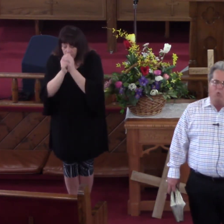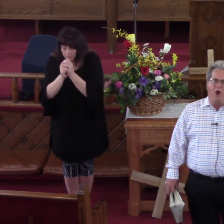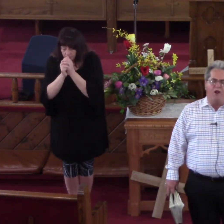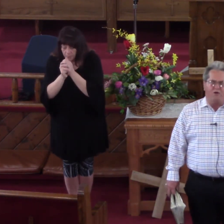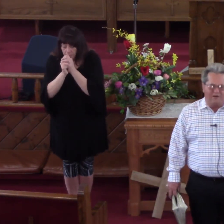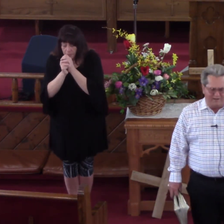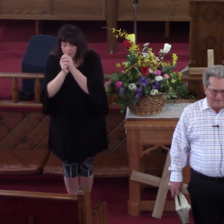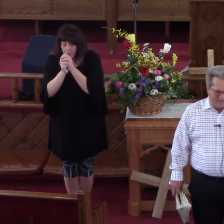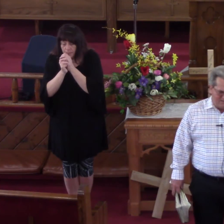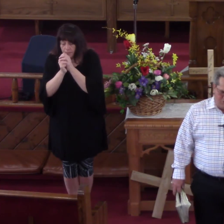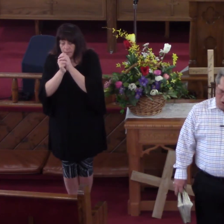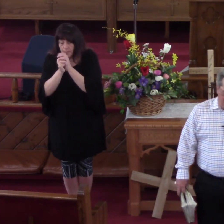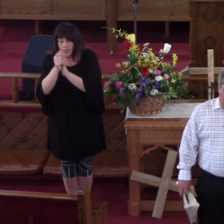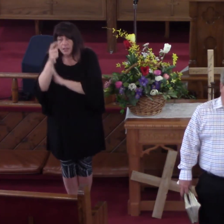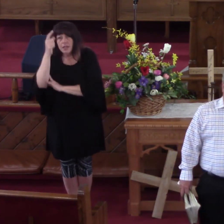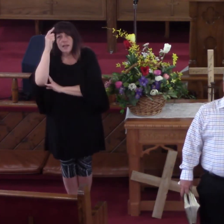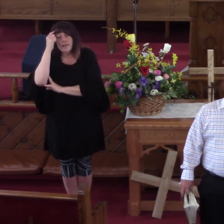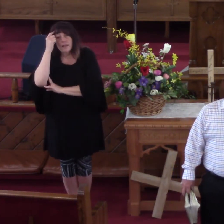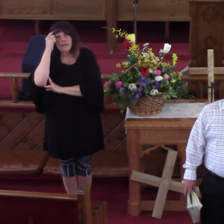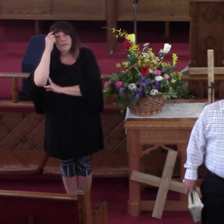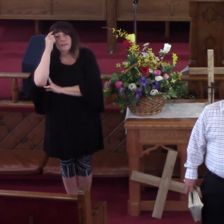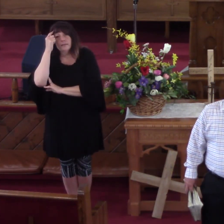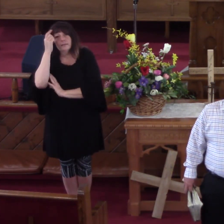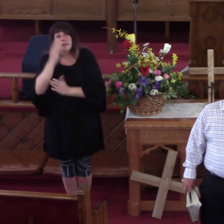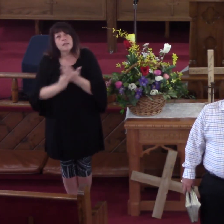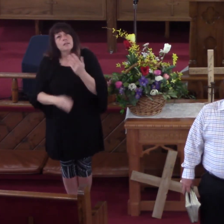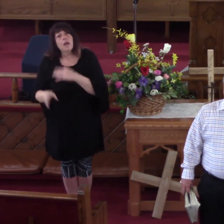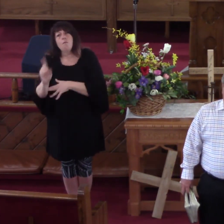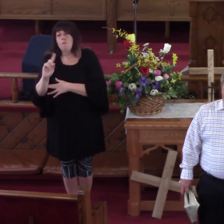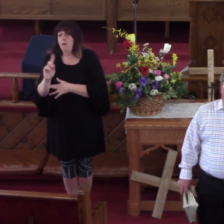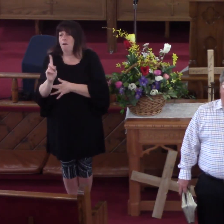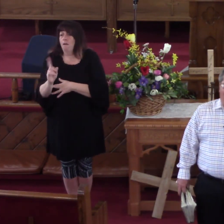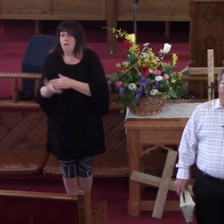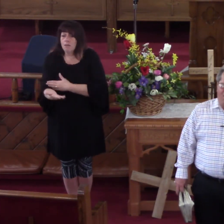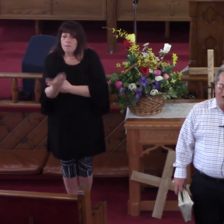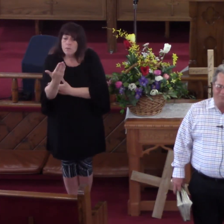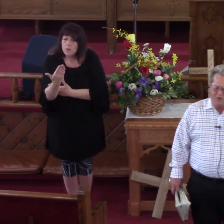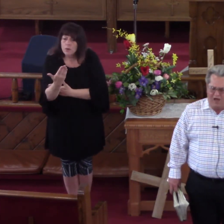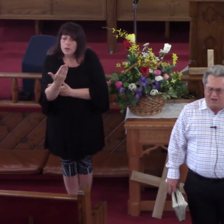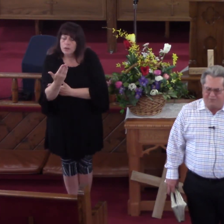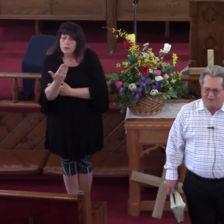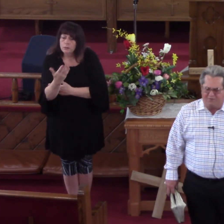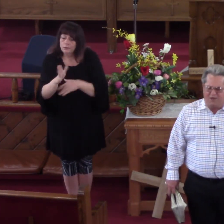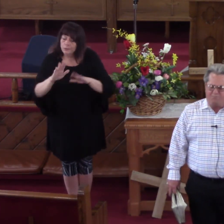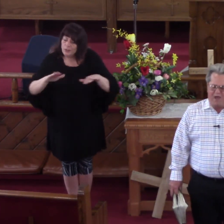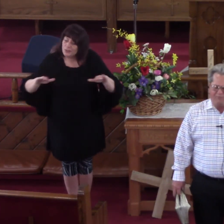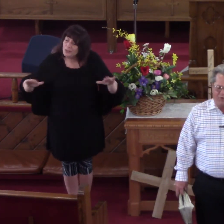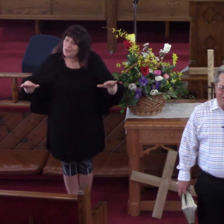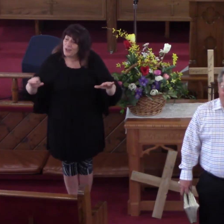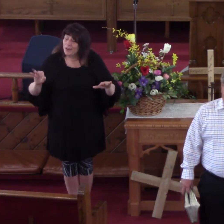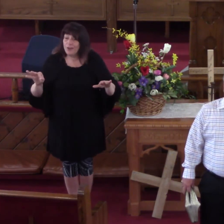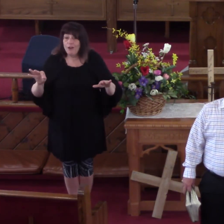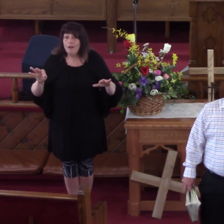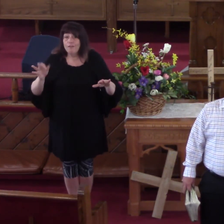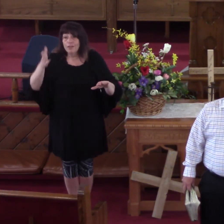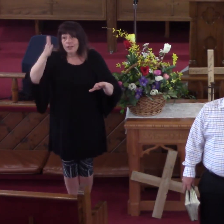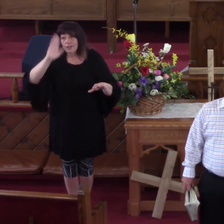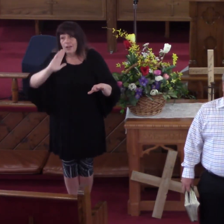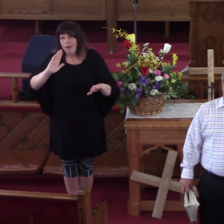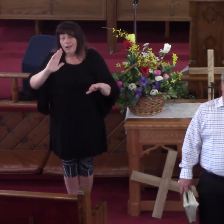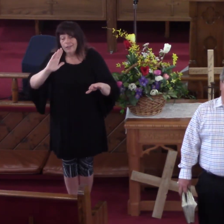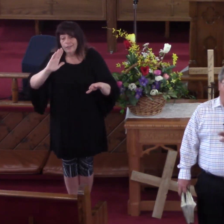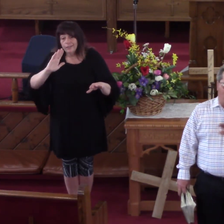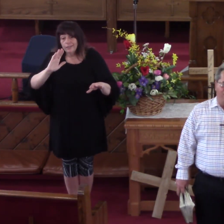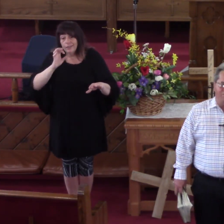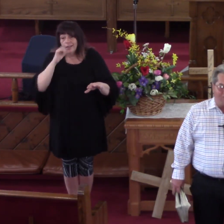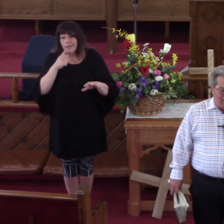Somewhere No Doubt This Morning There Is A Child Of God That My Friend Is Out There